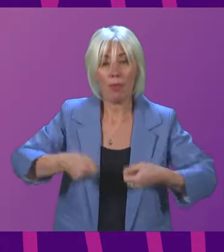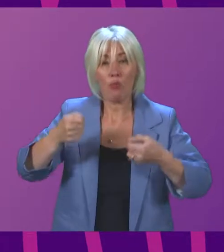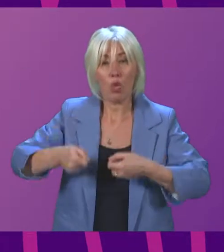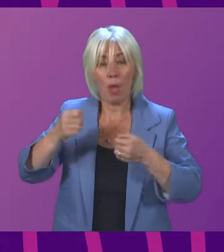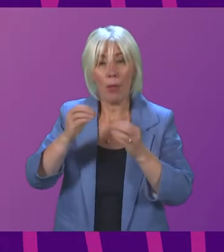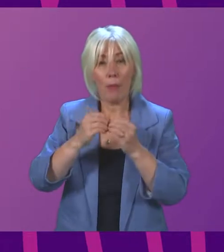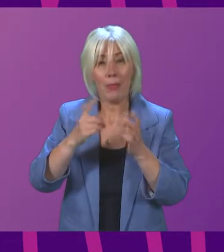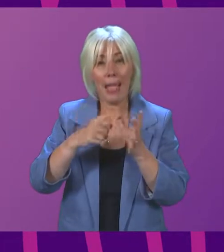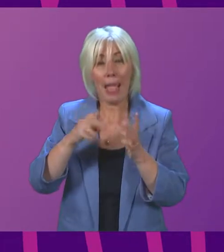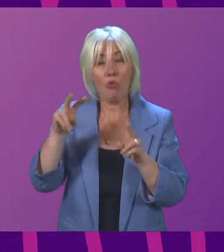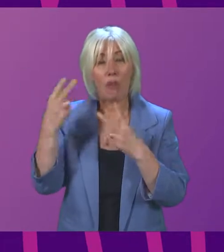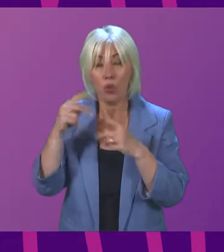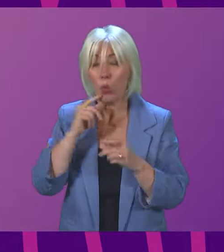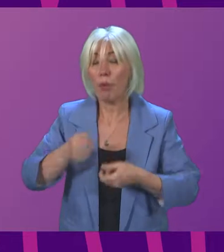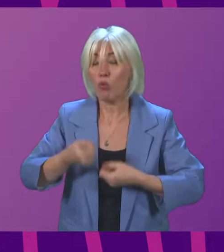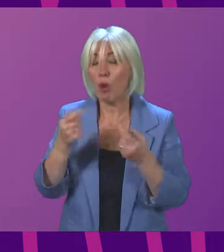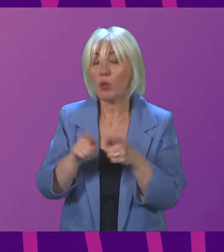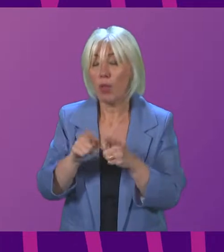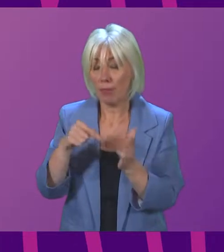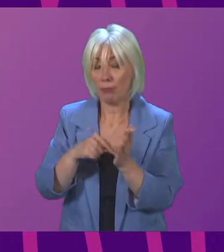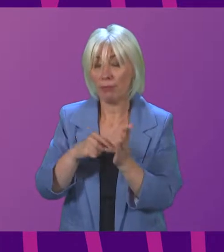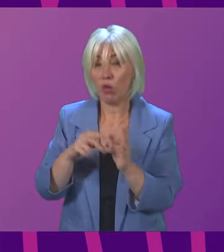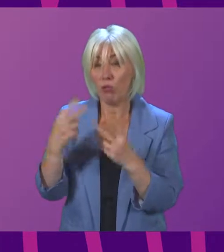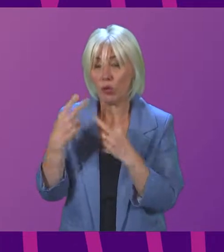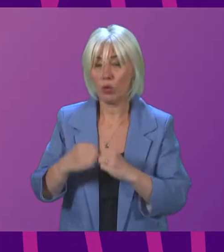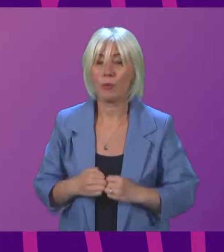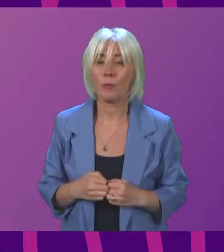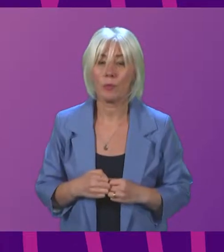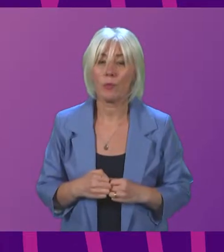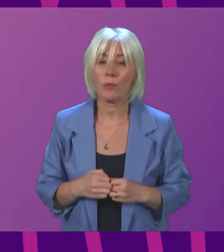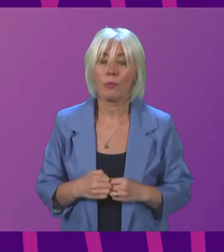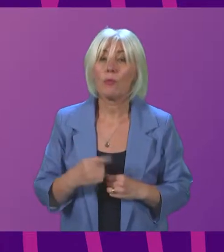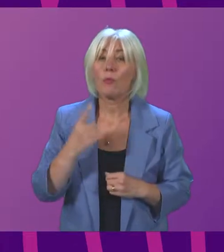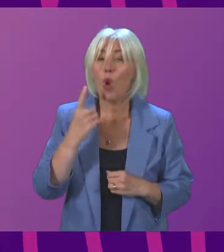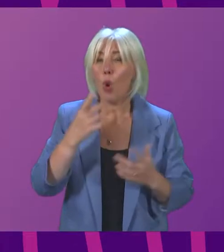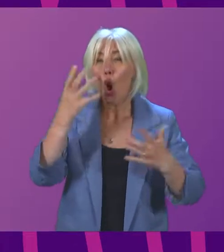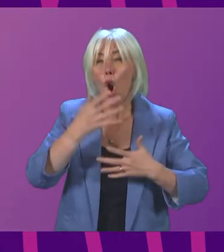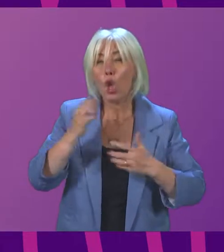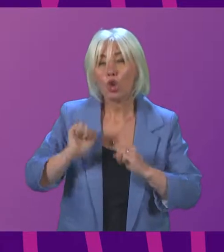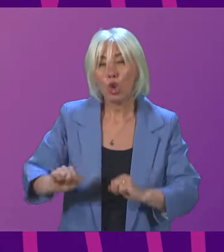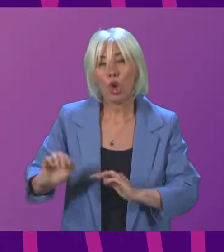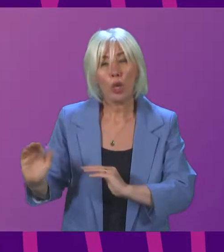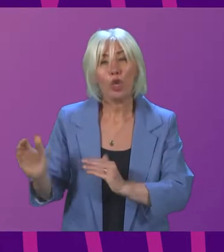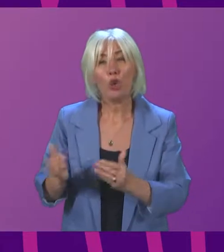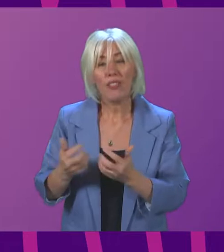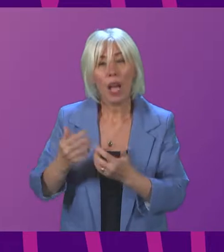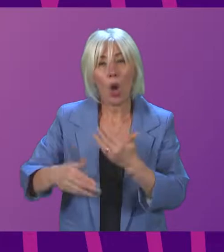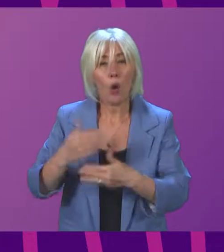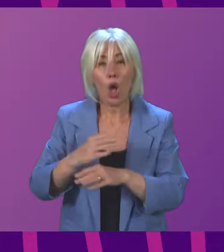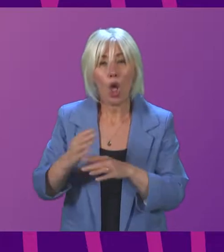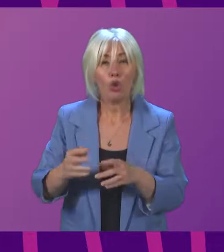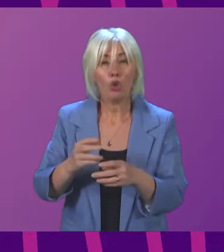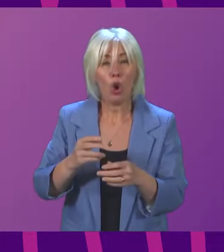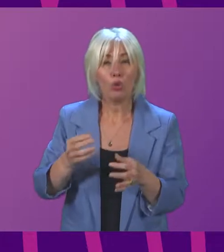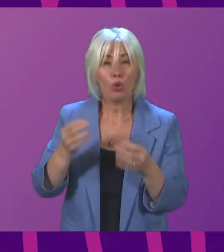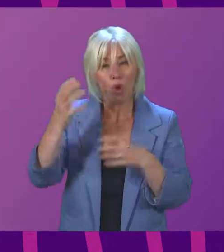BAA review. Fiona Hislop. One of the concerns about how this service had been operating was that it was not a regulated statutory